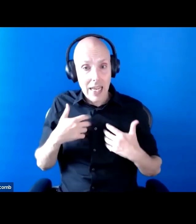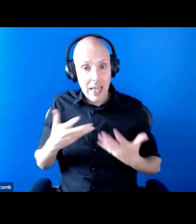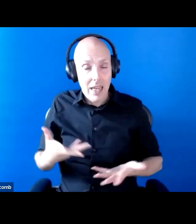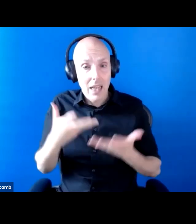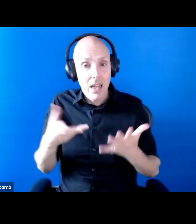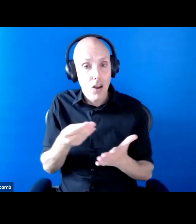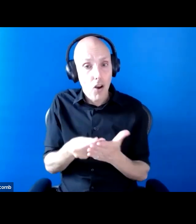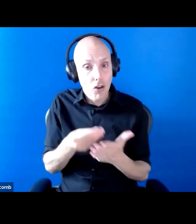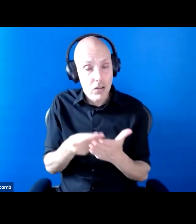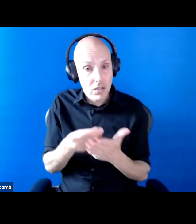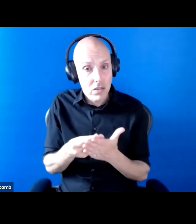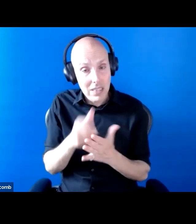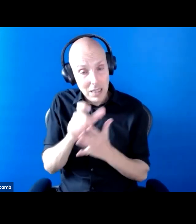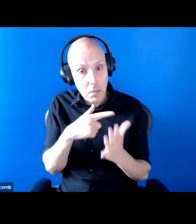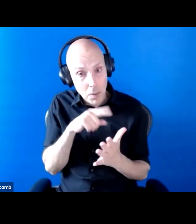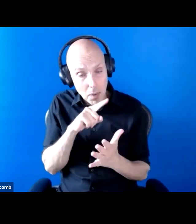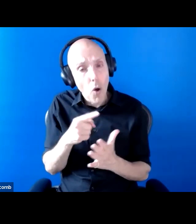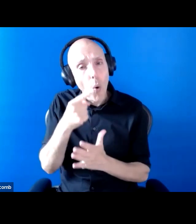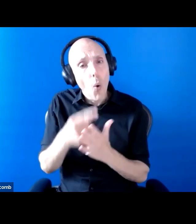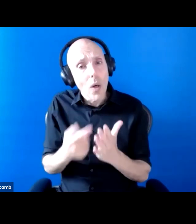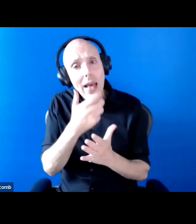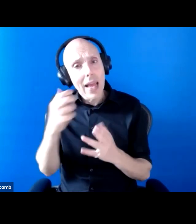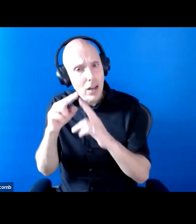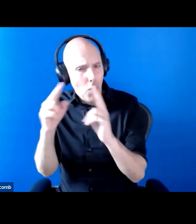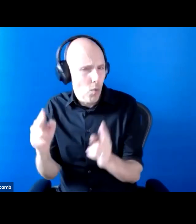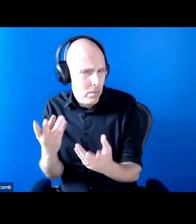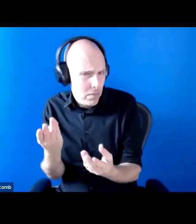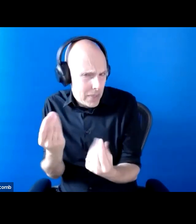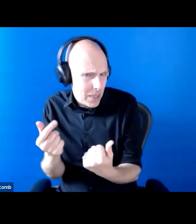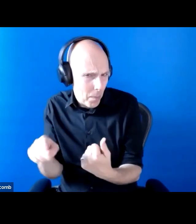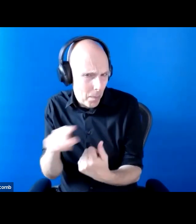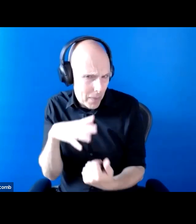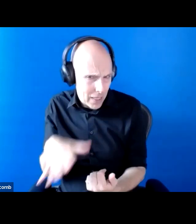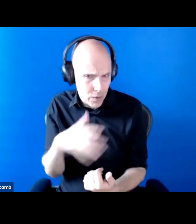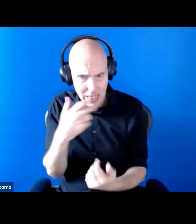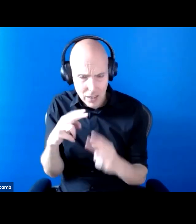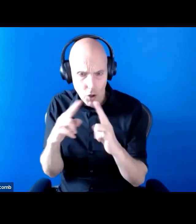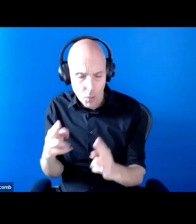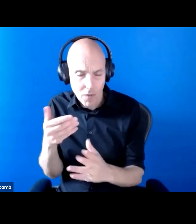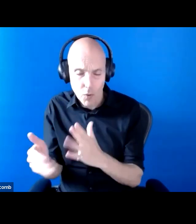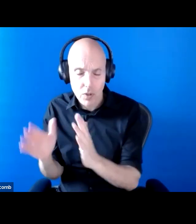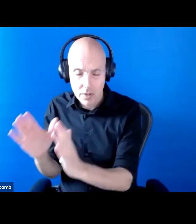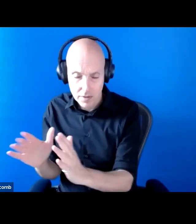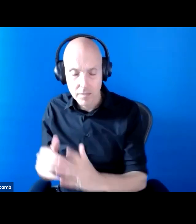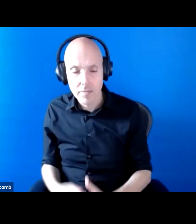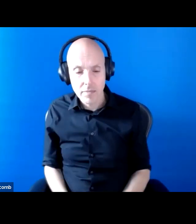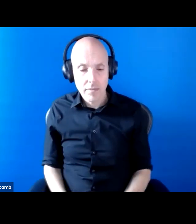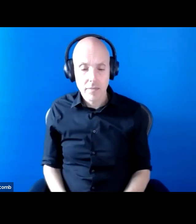homes and, of course, some disabled people will need to heat homes. Because they won't won't be so